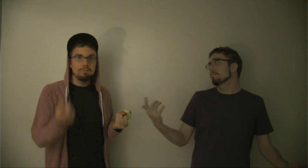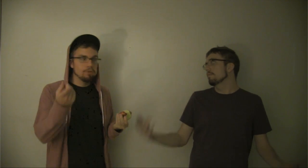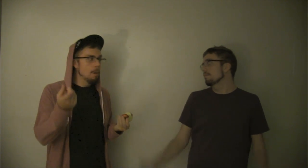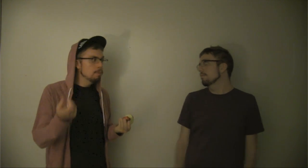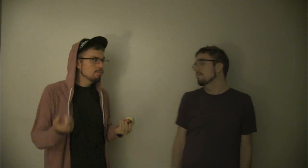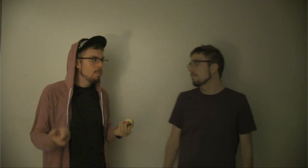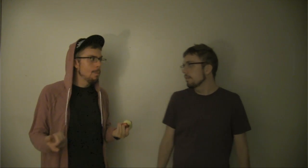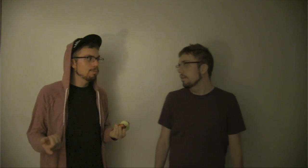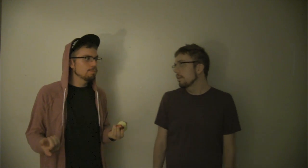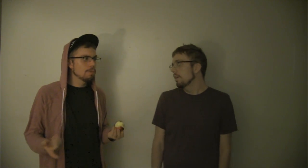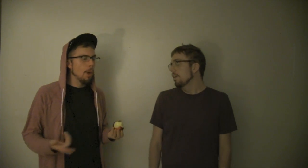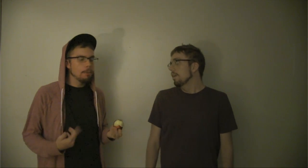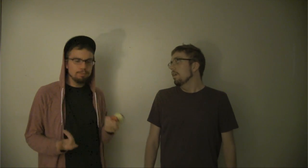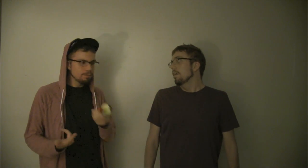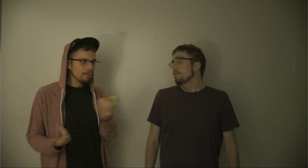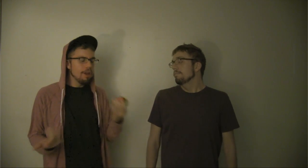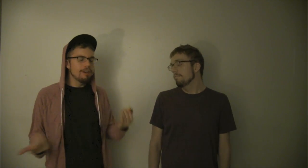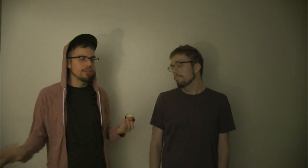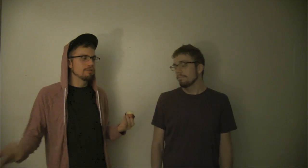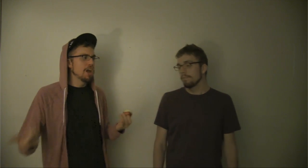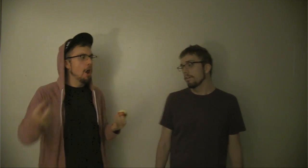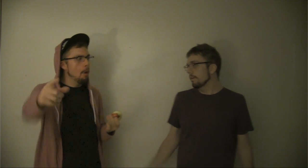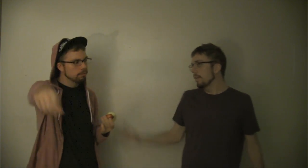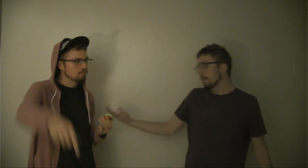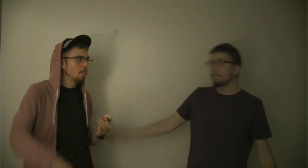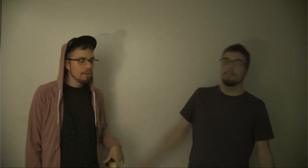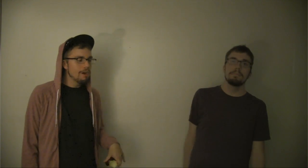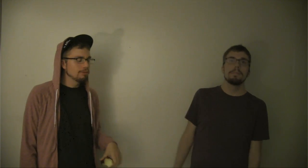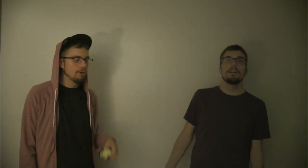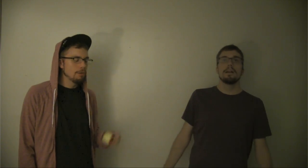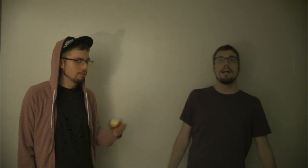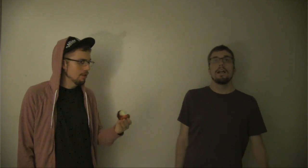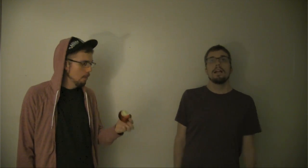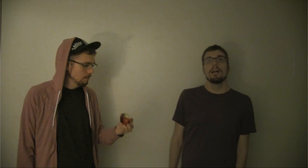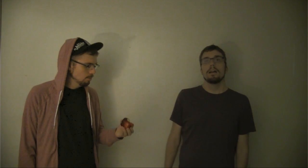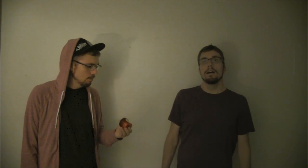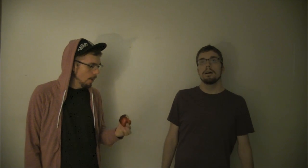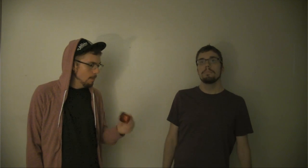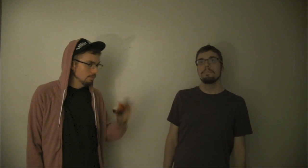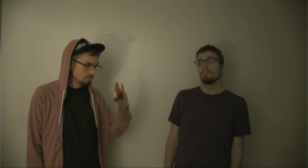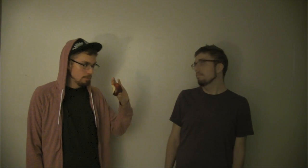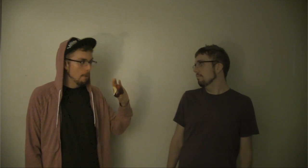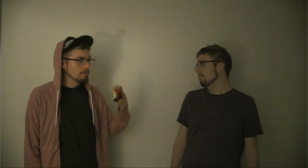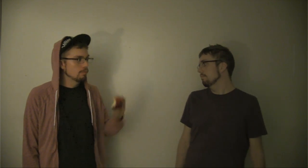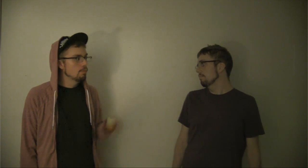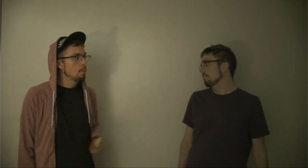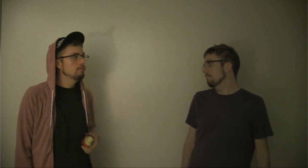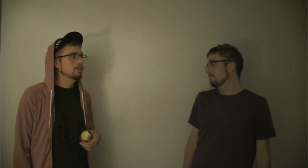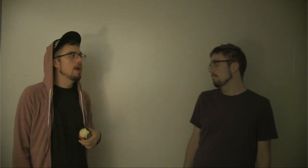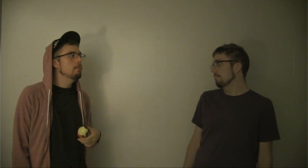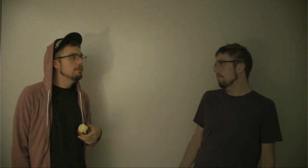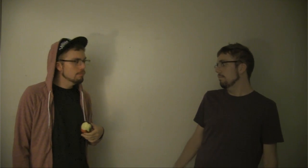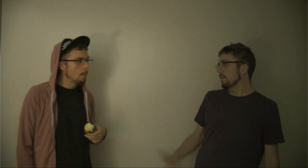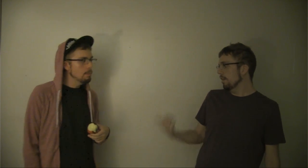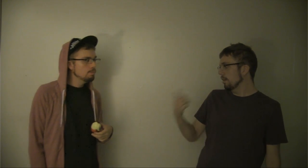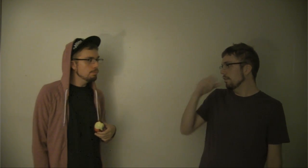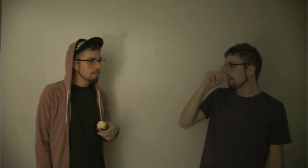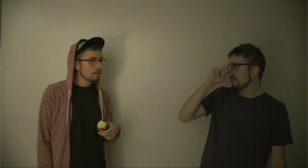No? Well, they do now. Yeah. Fine. Whatever. Um, want an apple? Yeah, I'd love one